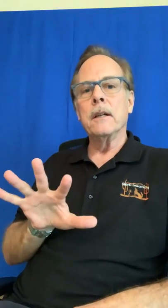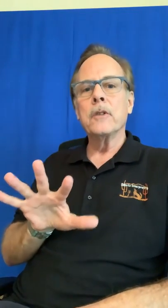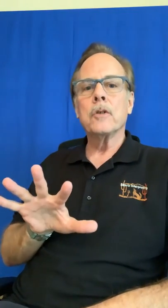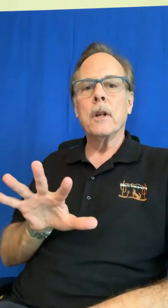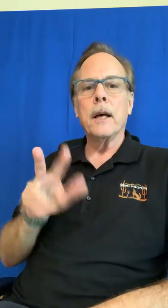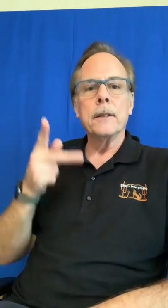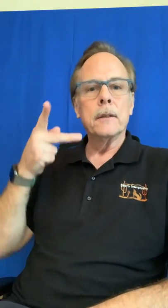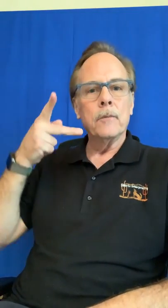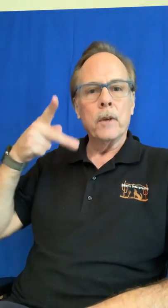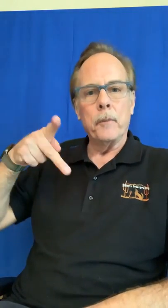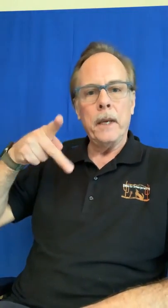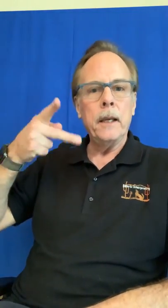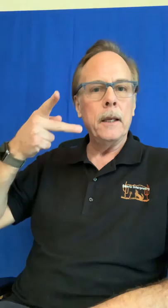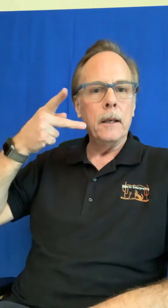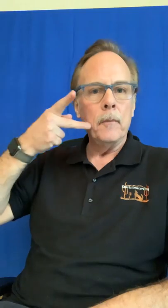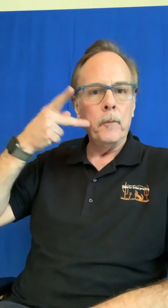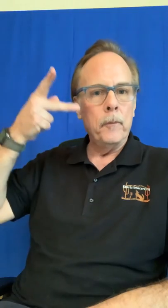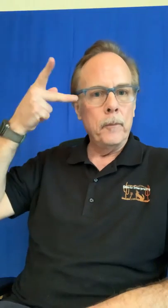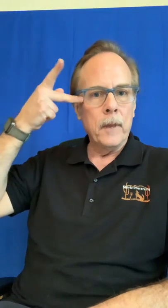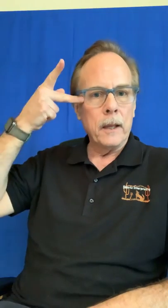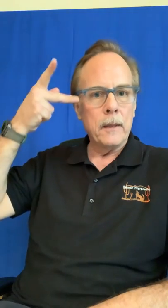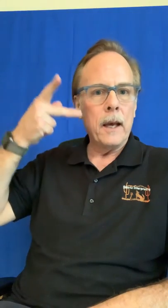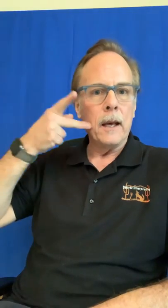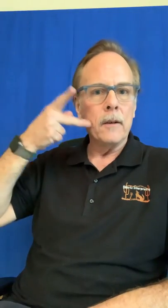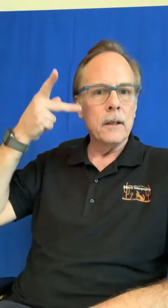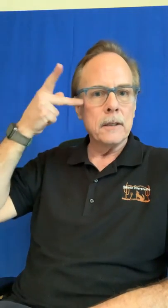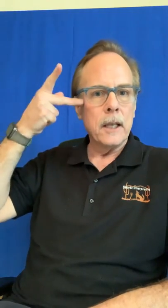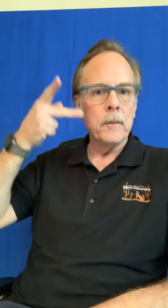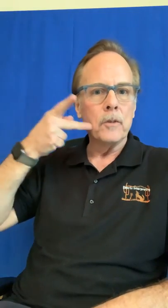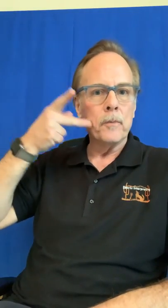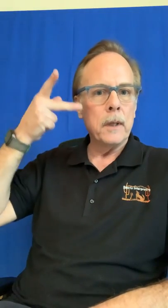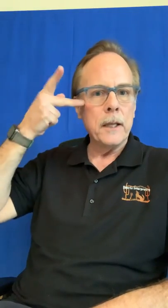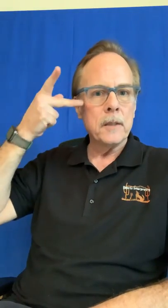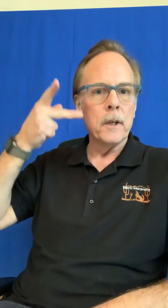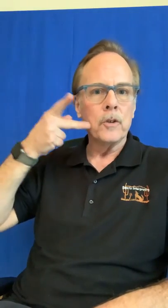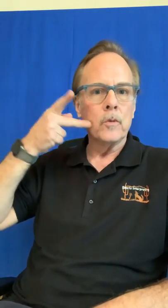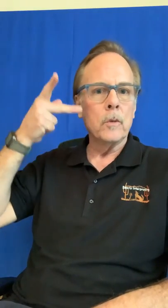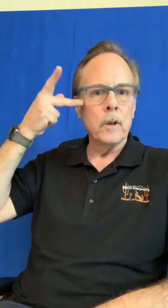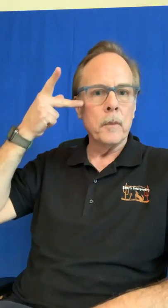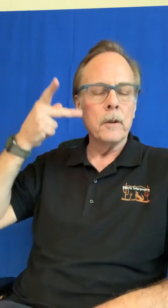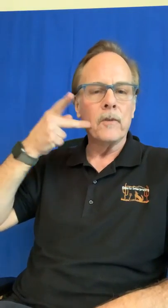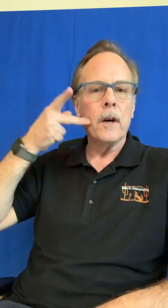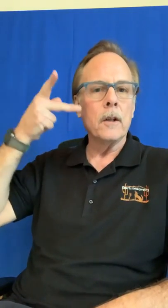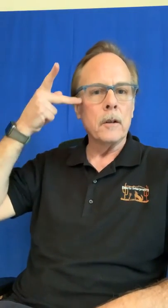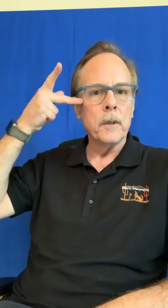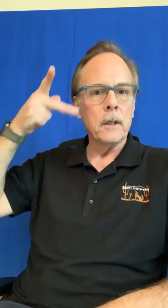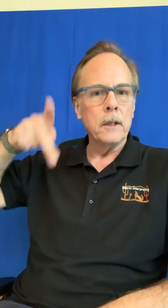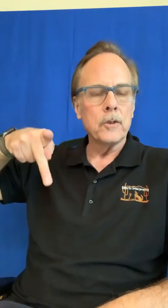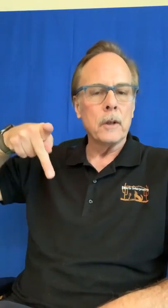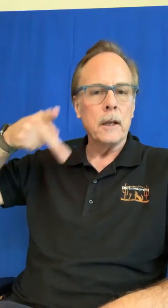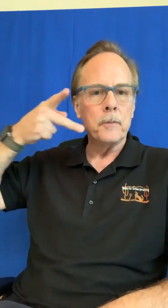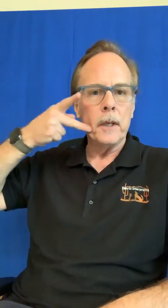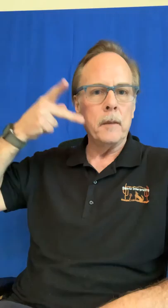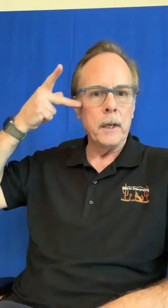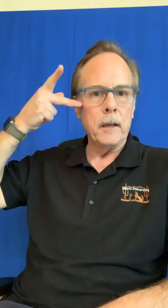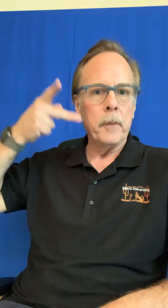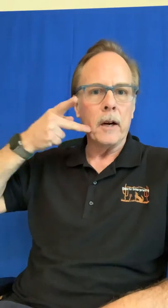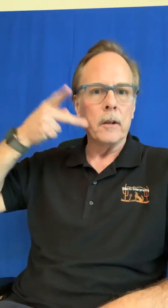initialized with a p like that the same as placement as you would with mother father but the initialized p meaning parents